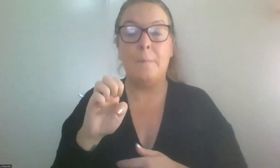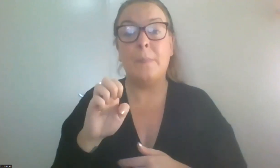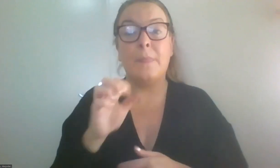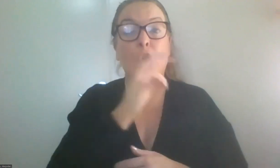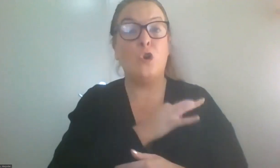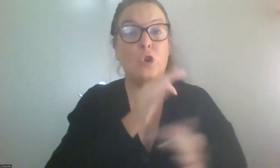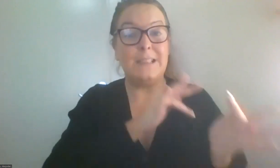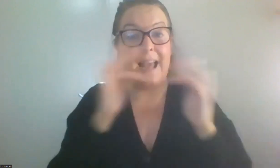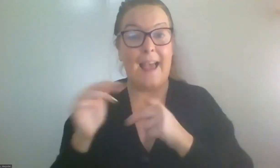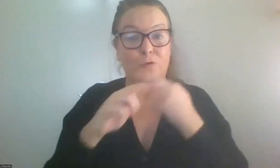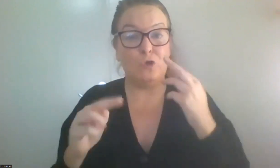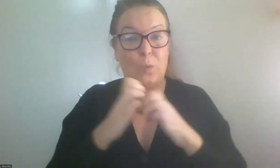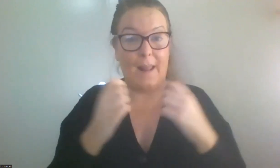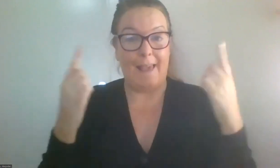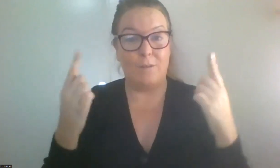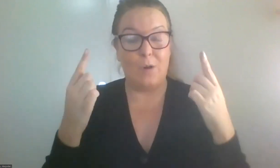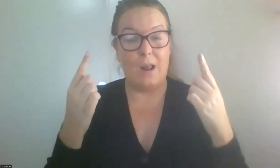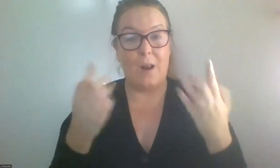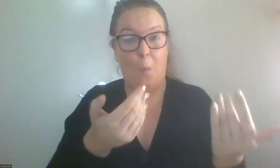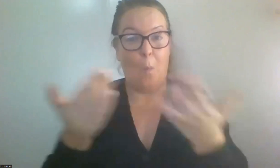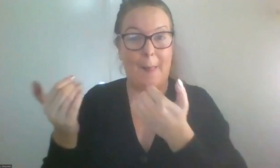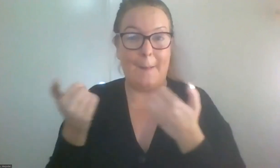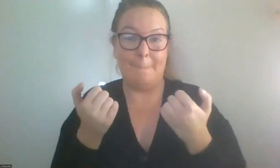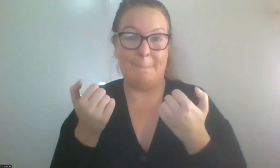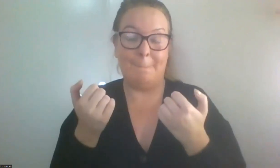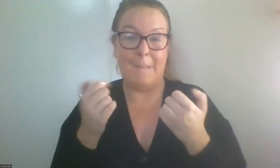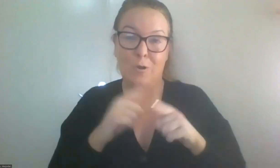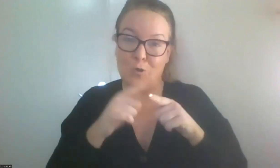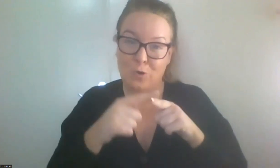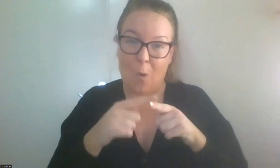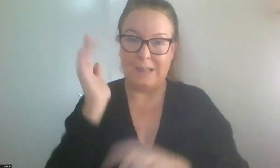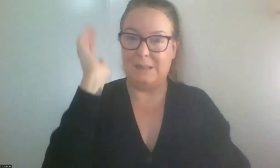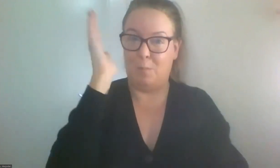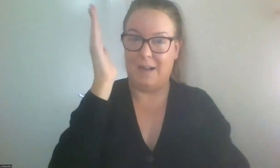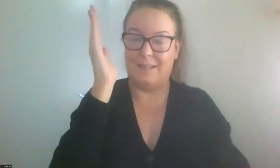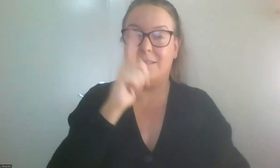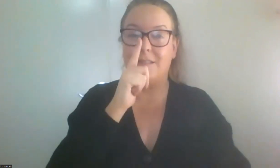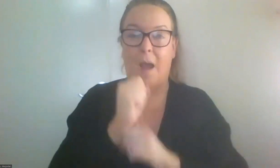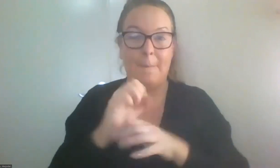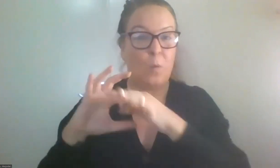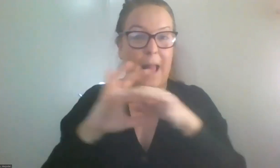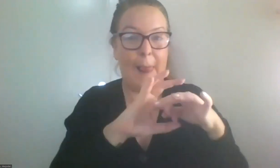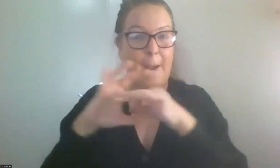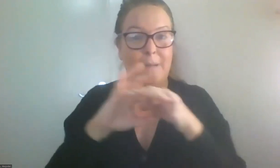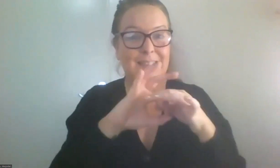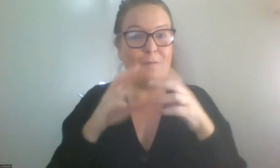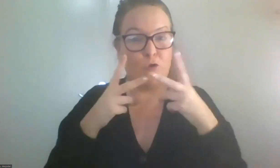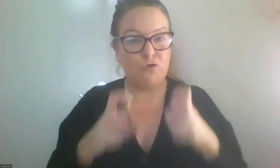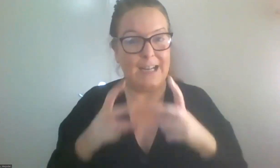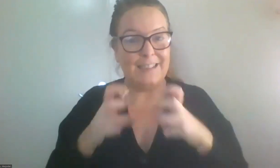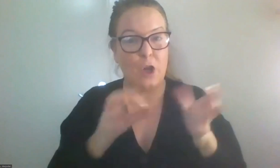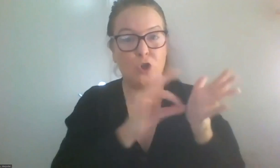And welcome to my short presentation, I hope, on collaborative research guidance in which